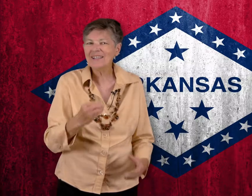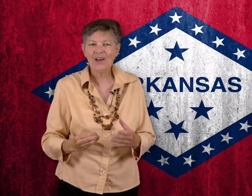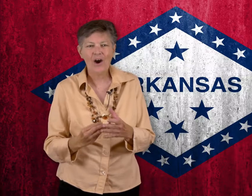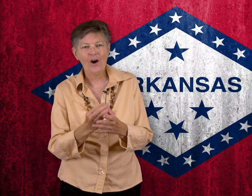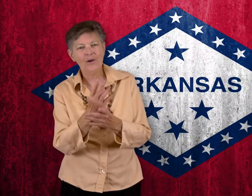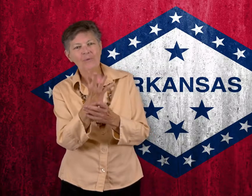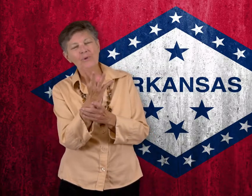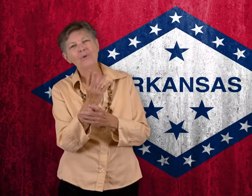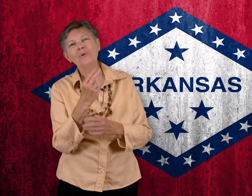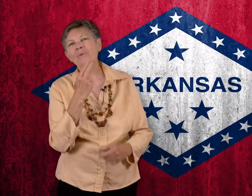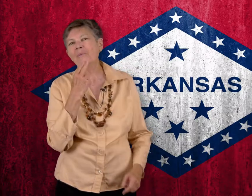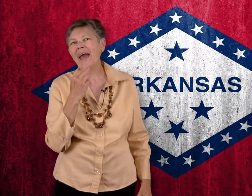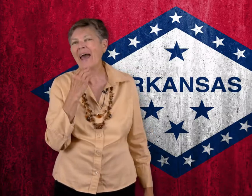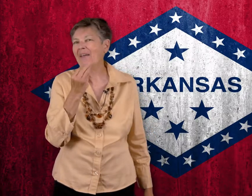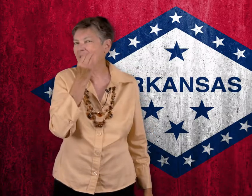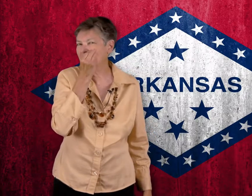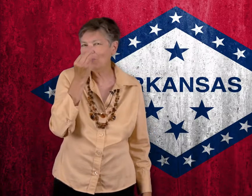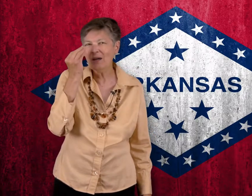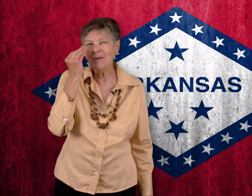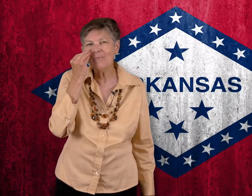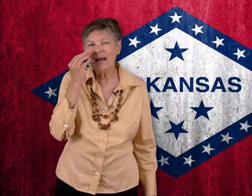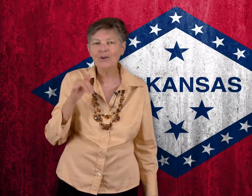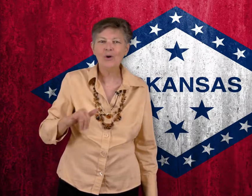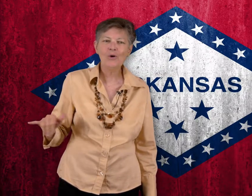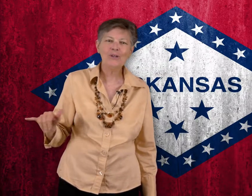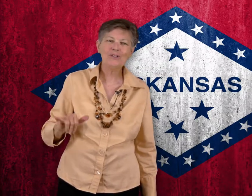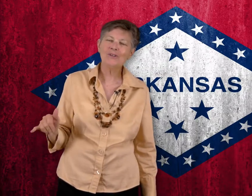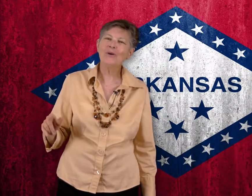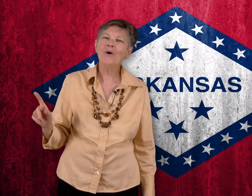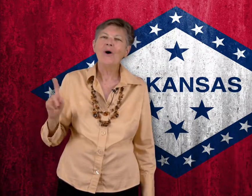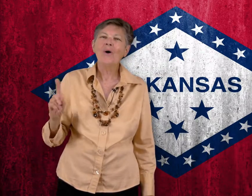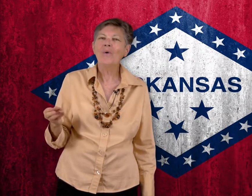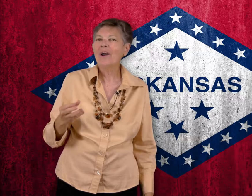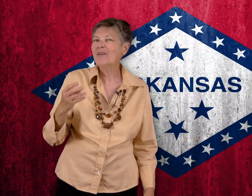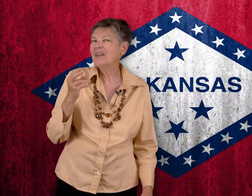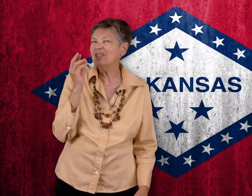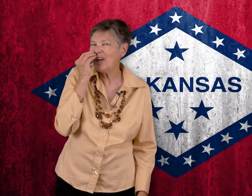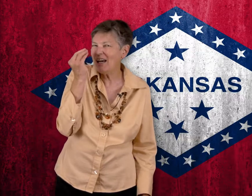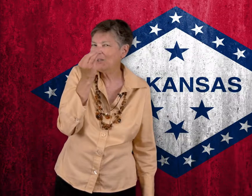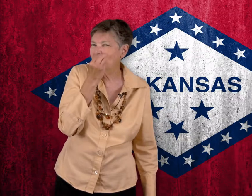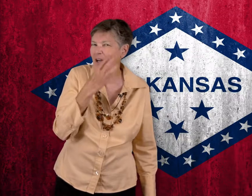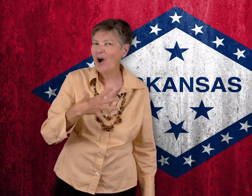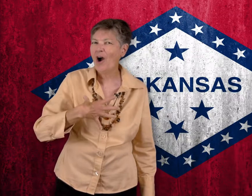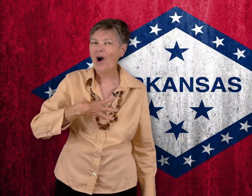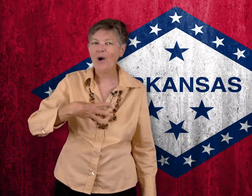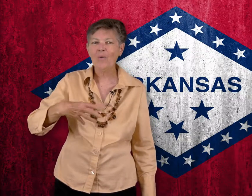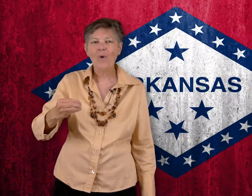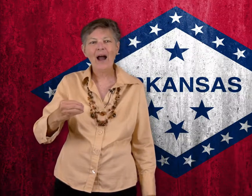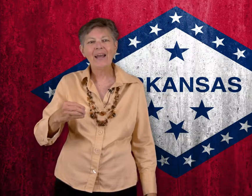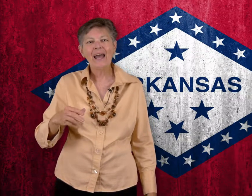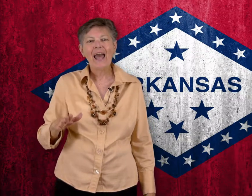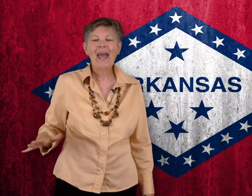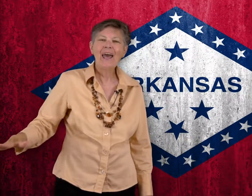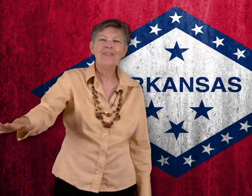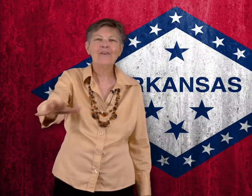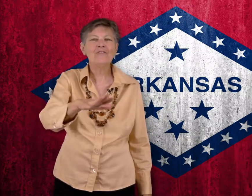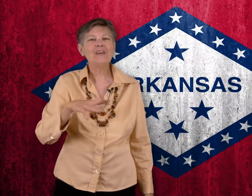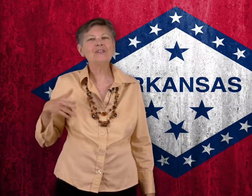are in bloom And the sweet magnolia too Where the jasmine is white And the fields